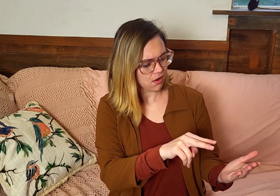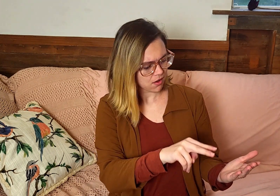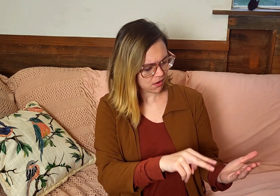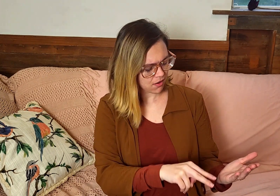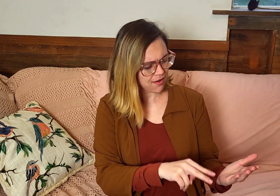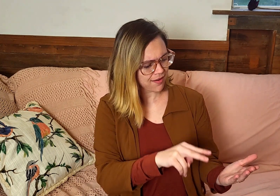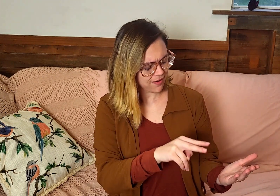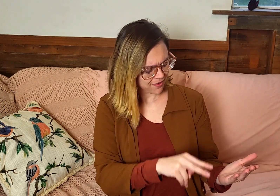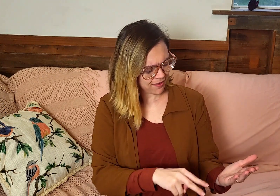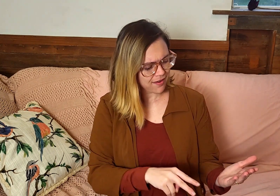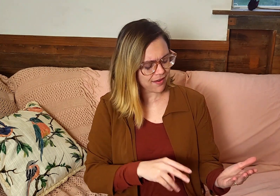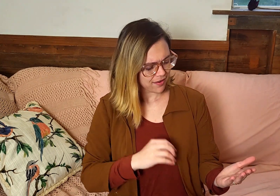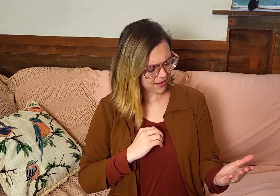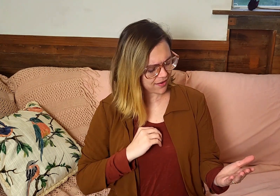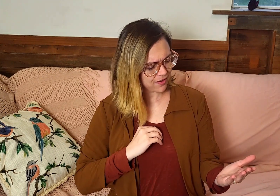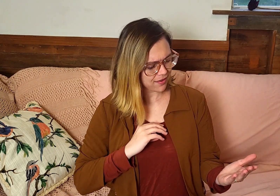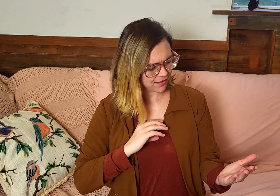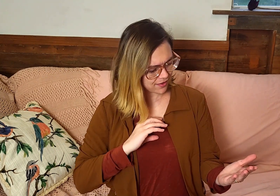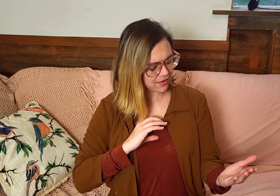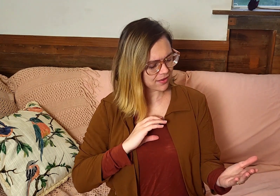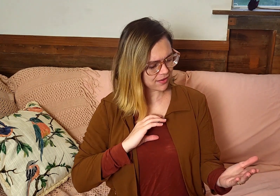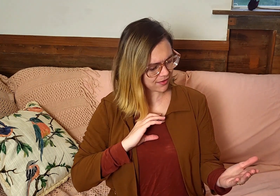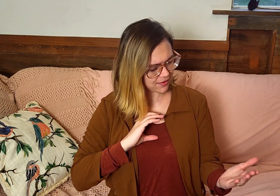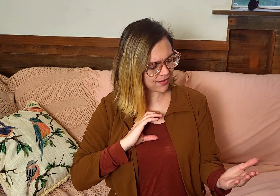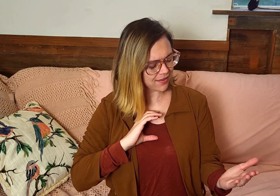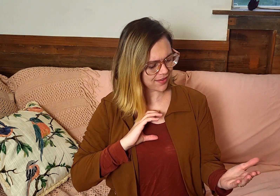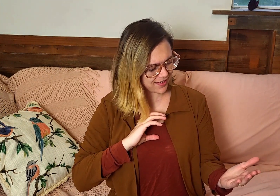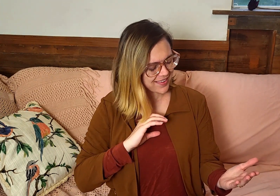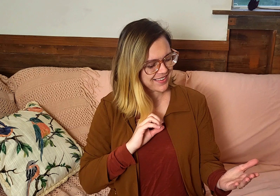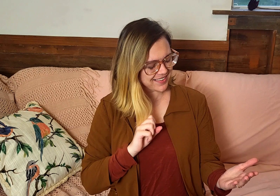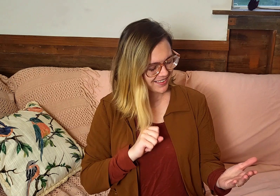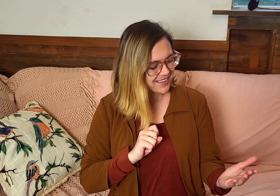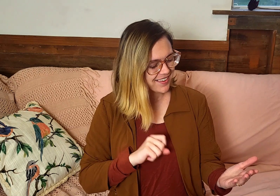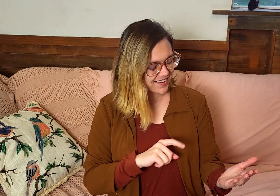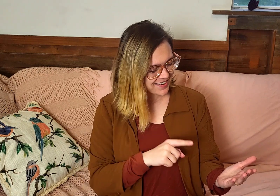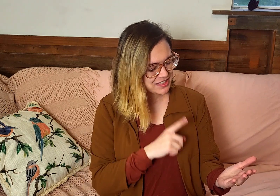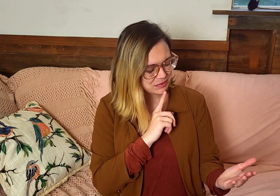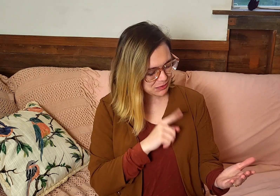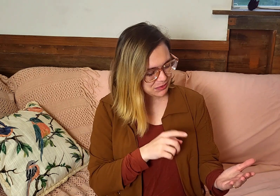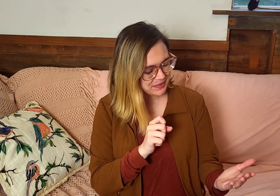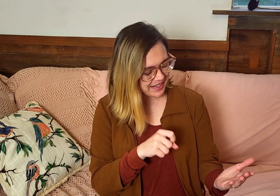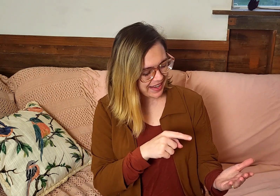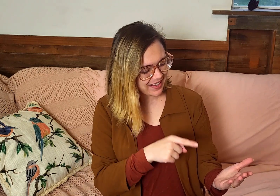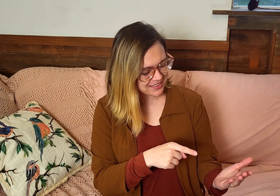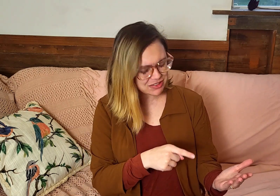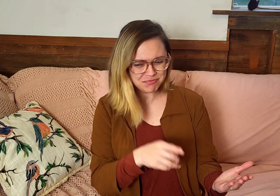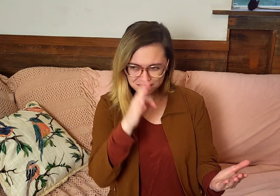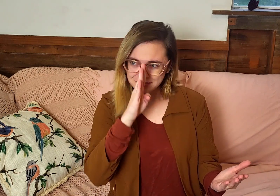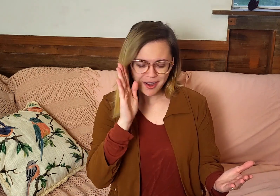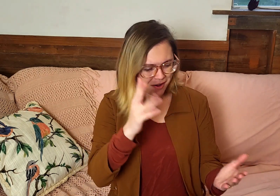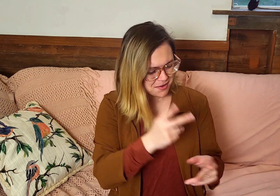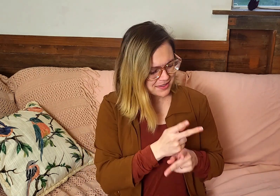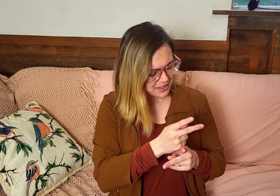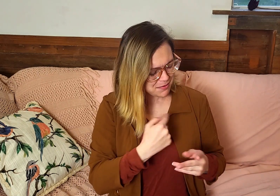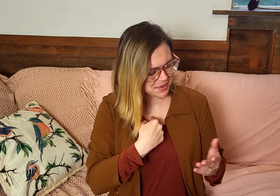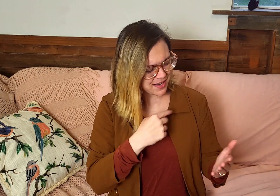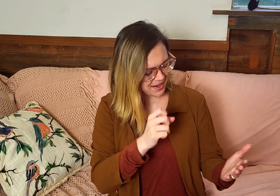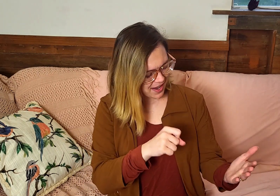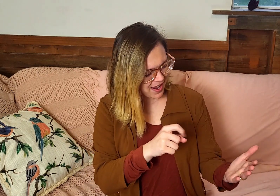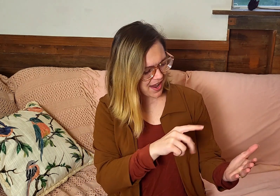through the scripture, you will start to feel more empowered and your self-esteem will prove, yes, that's